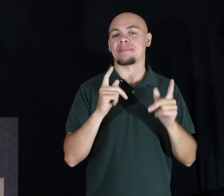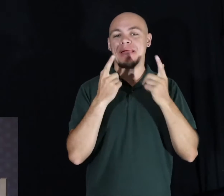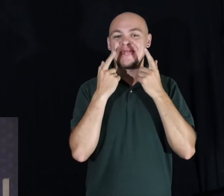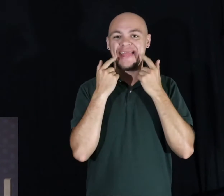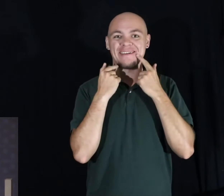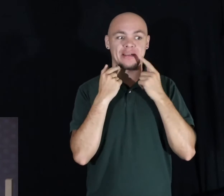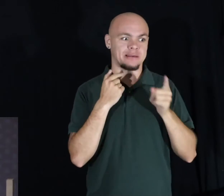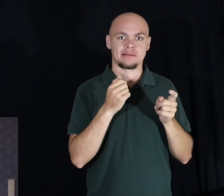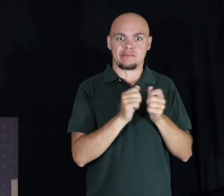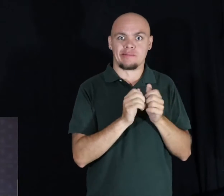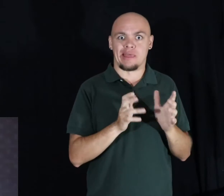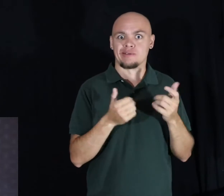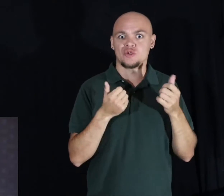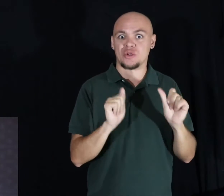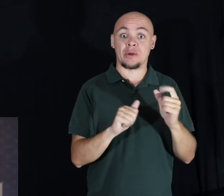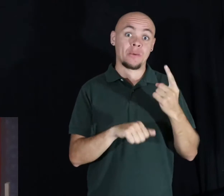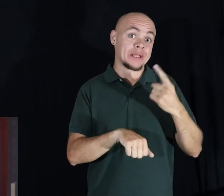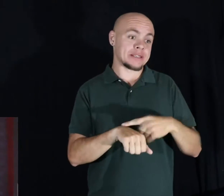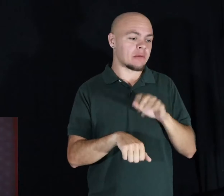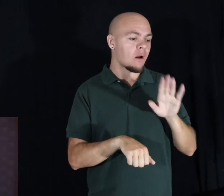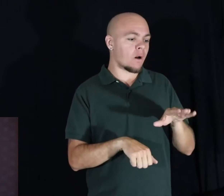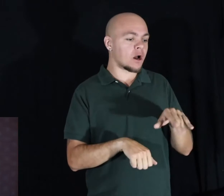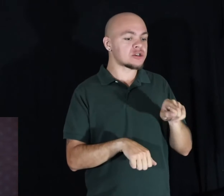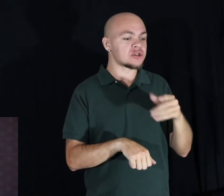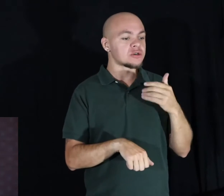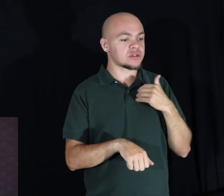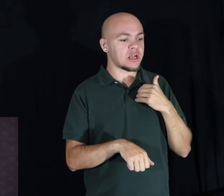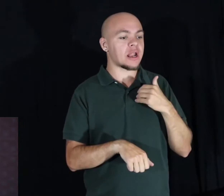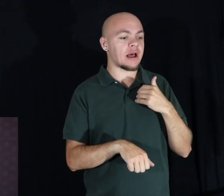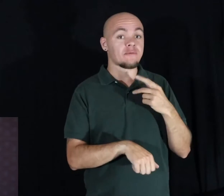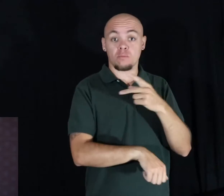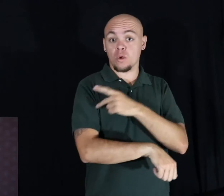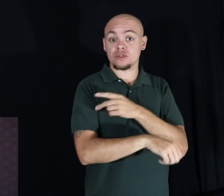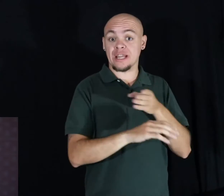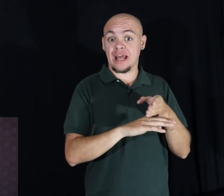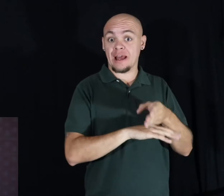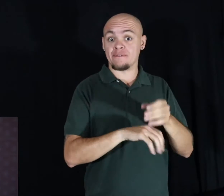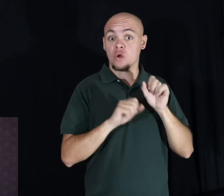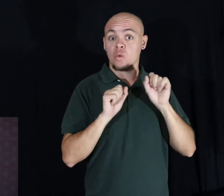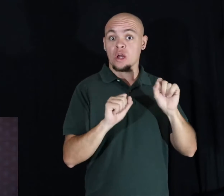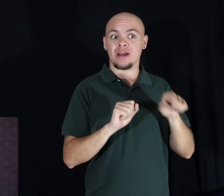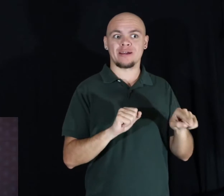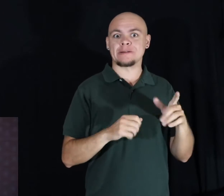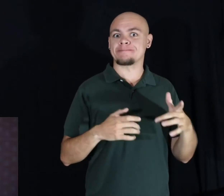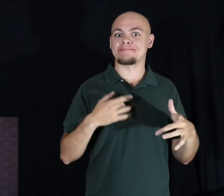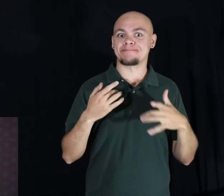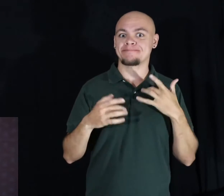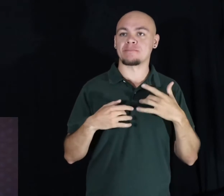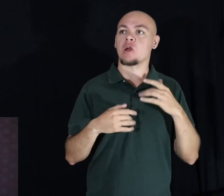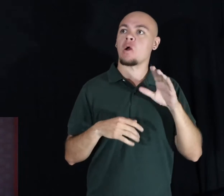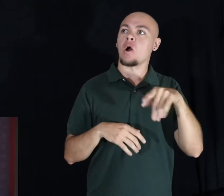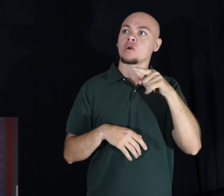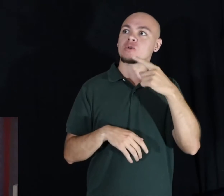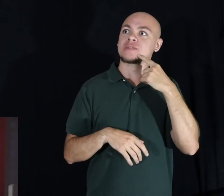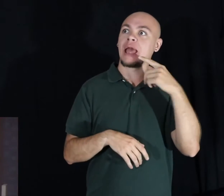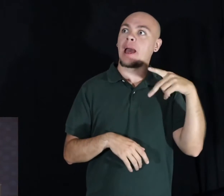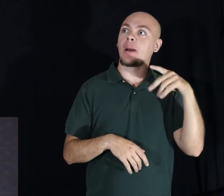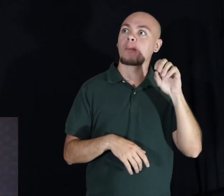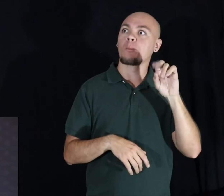trying. Like the one time I told him he should have a little bit of protein after a workout. He got all excited because he thought I said poutine.